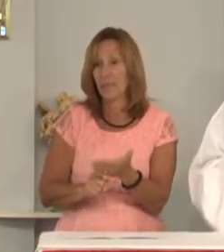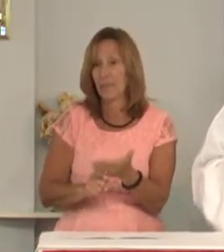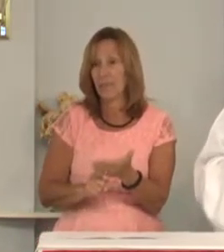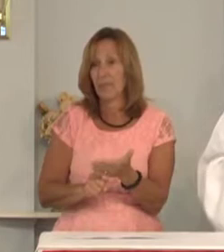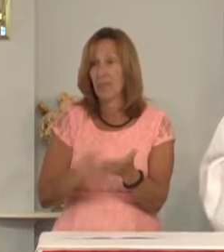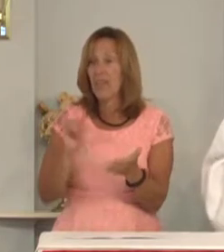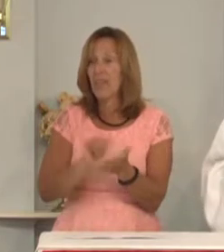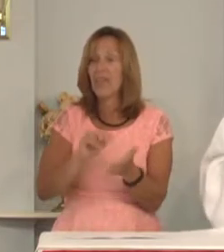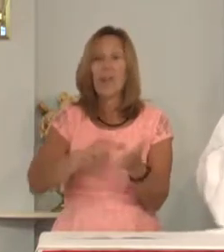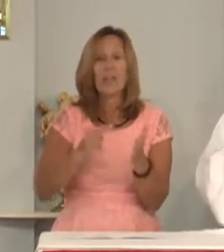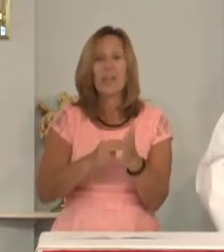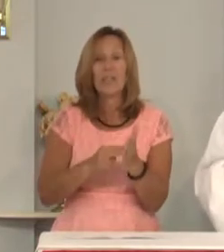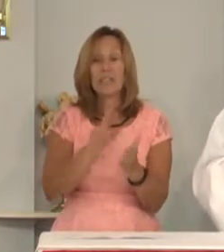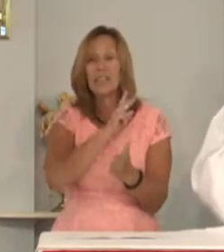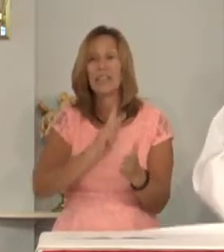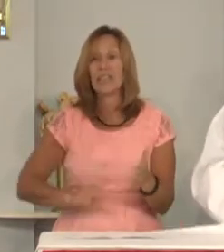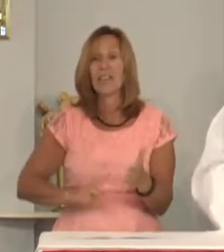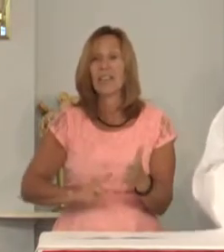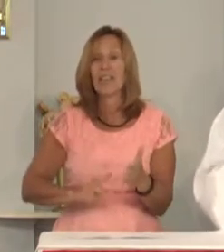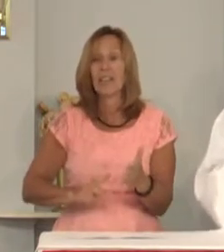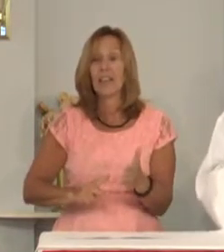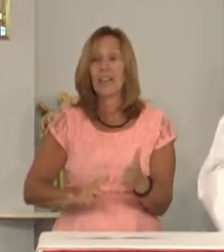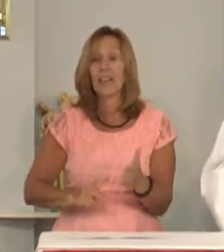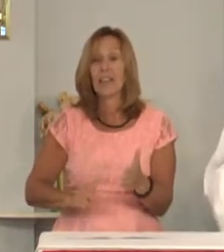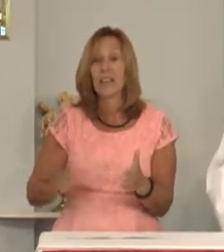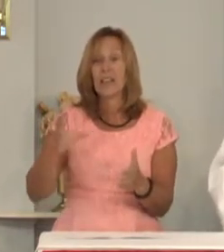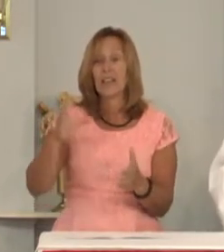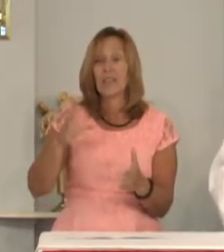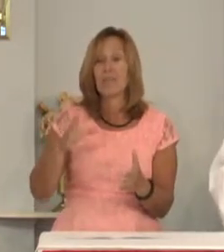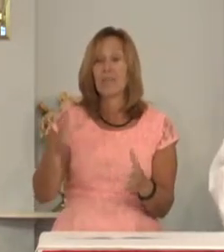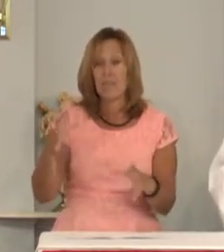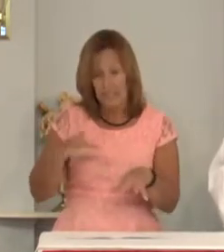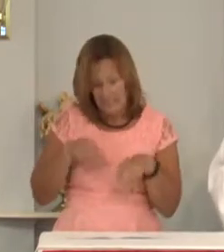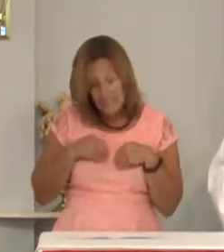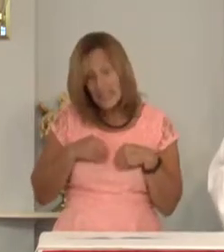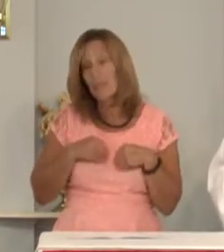That means that the king assumes his debt.